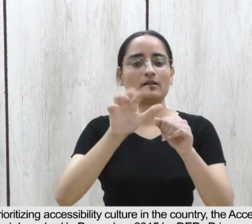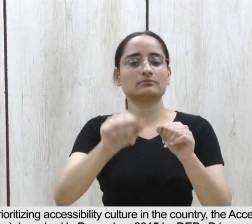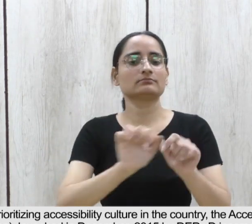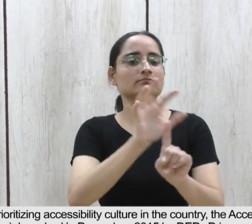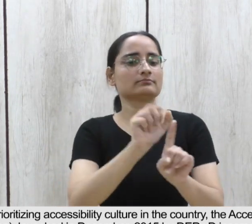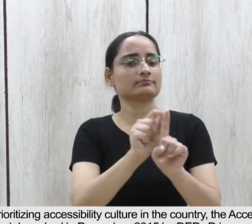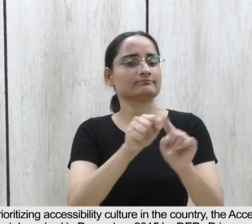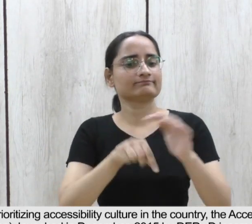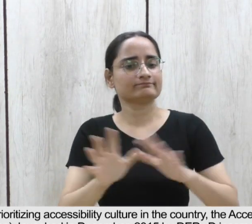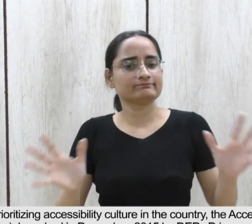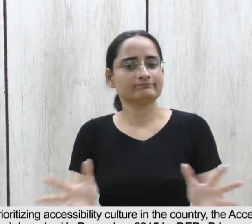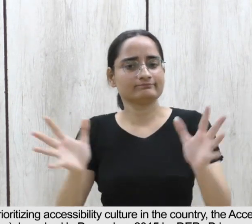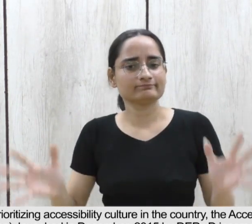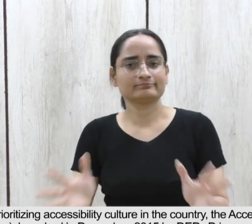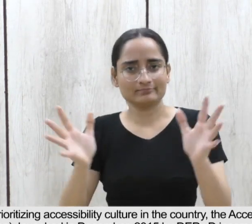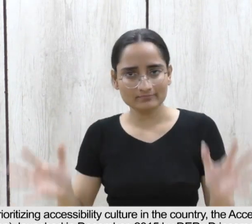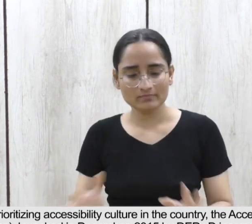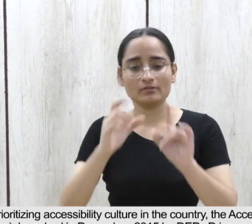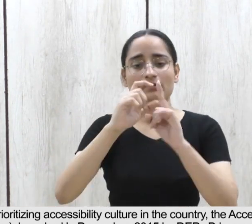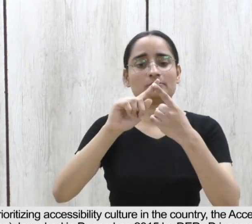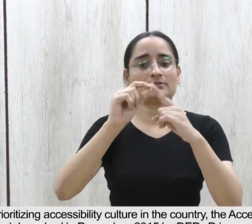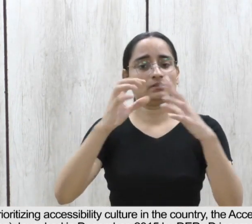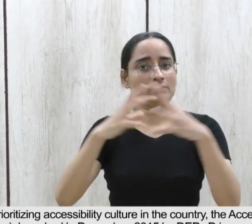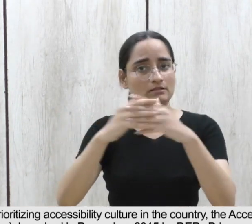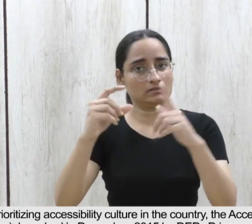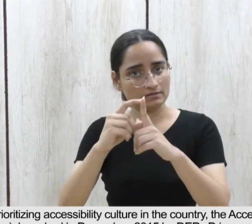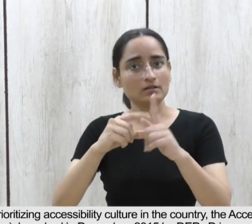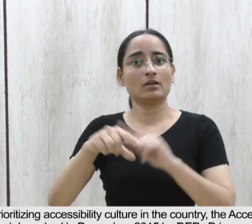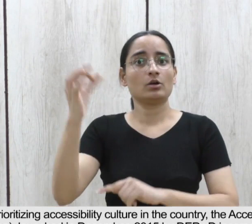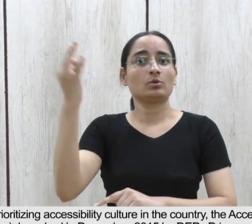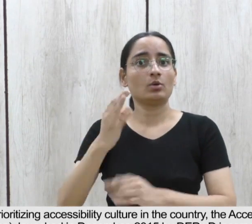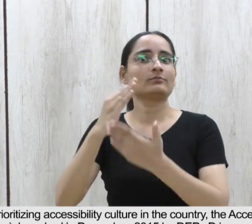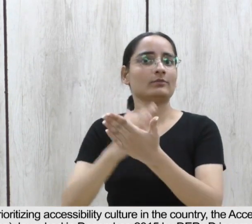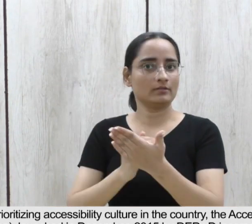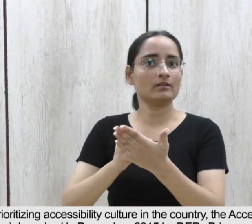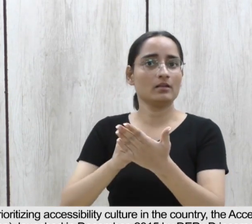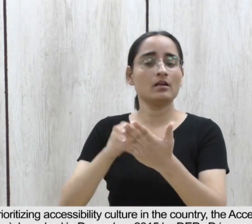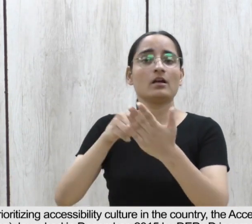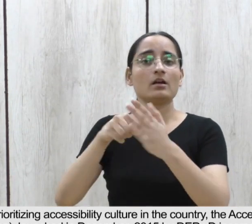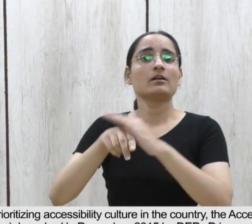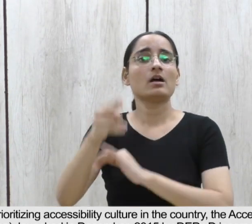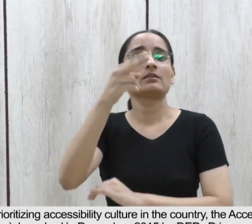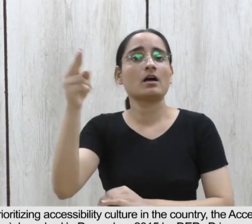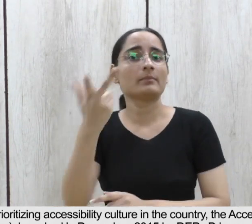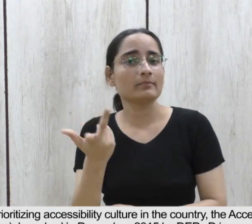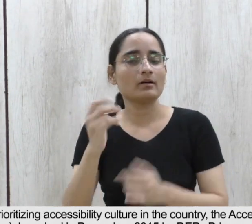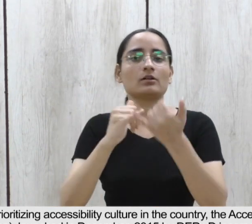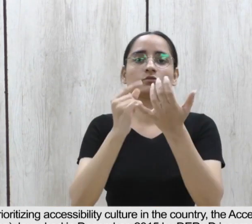prioritizing accessibility culture in the country, the Accessible India campaign that is Sugami Bharat